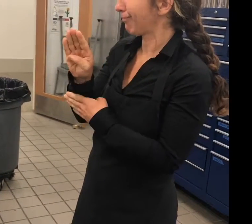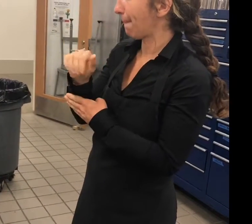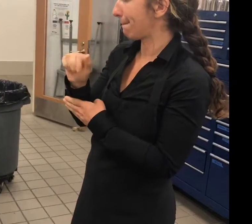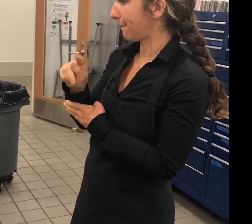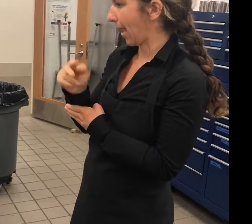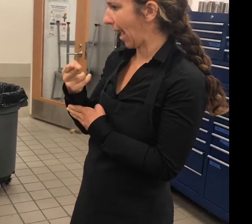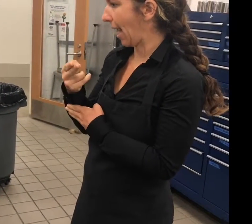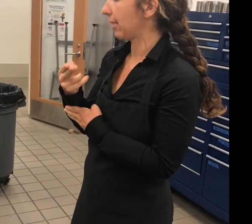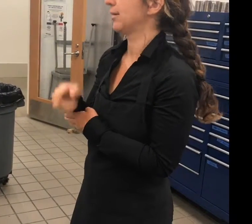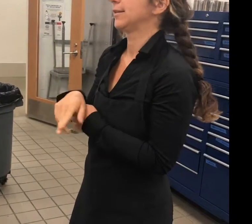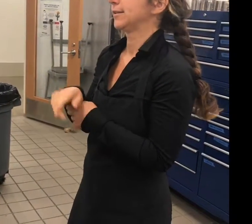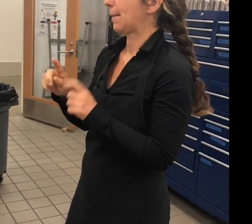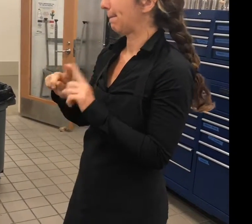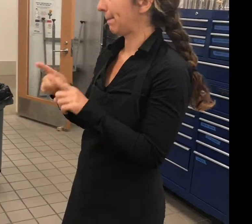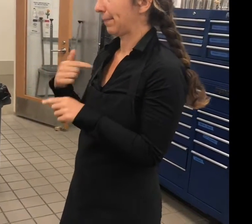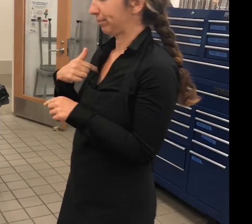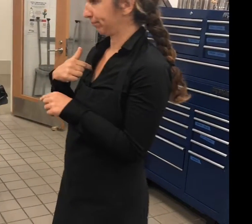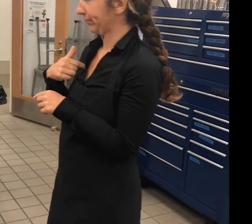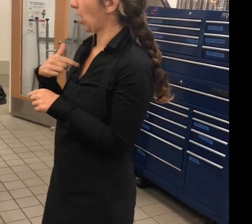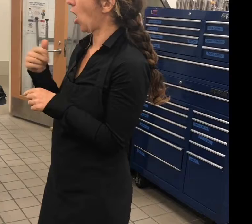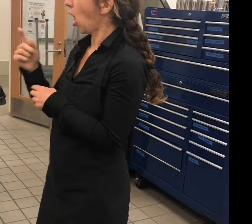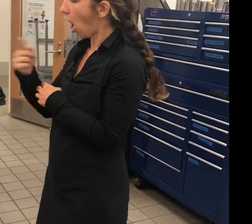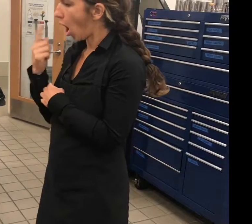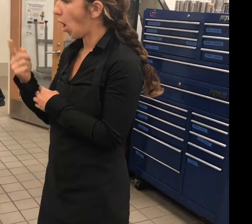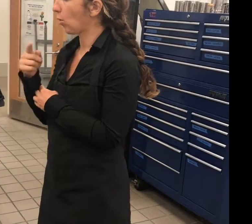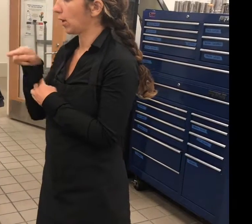Because I need to be substance cooking and I pull the plastic over it.